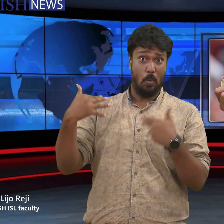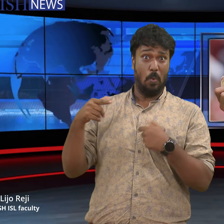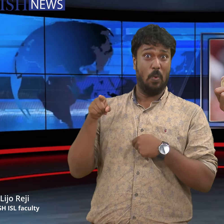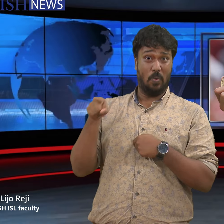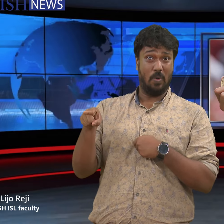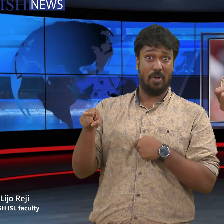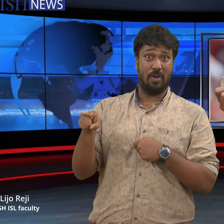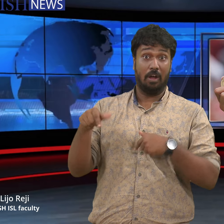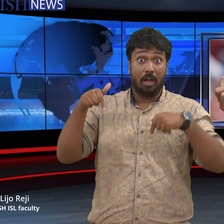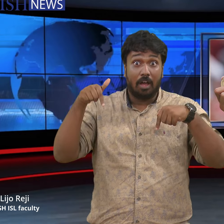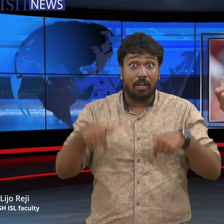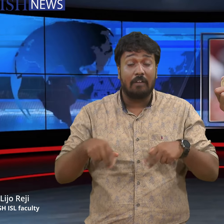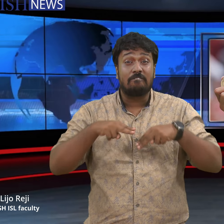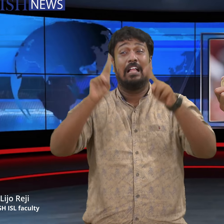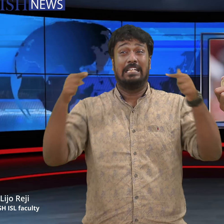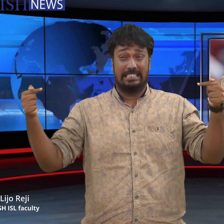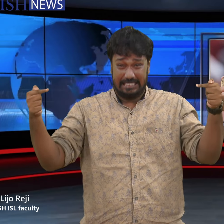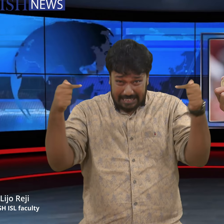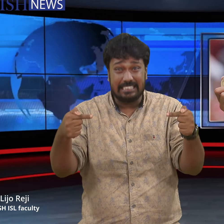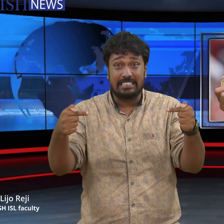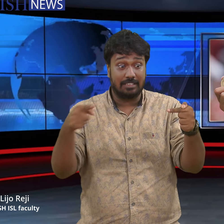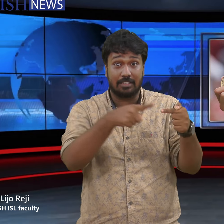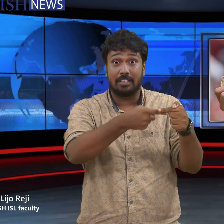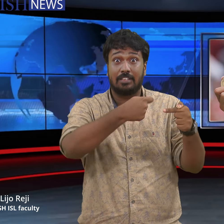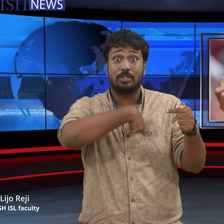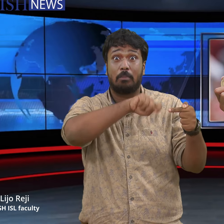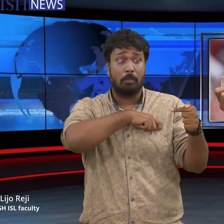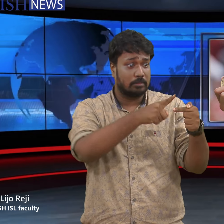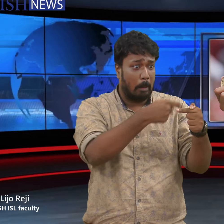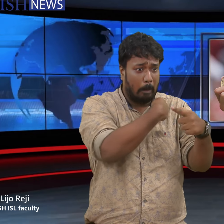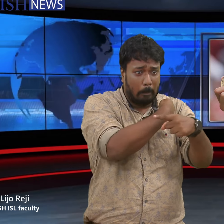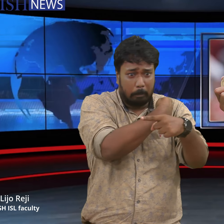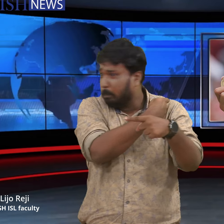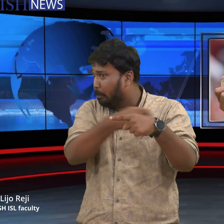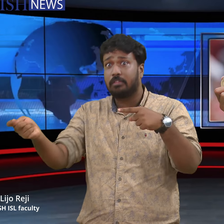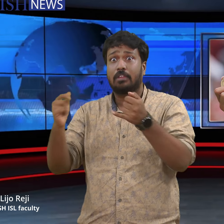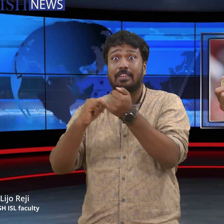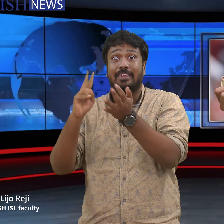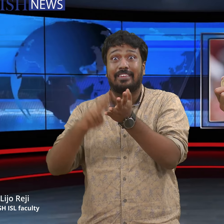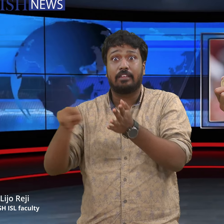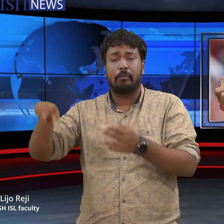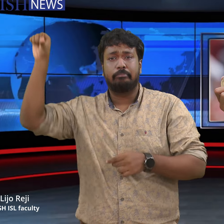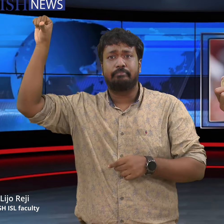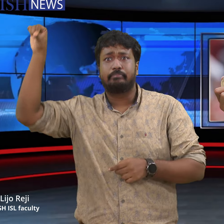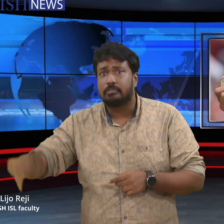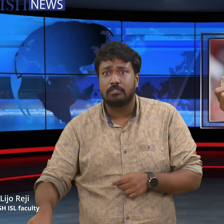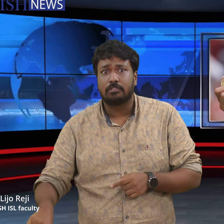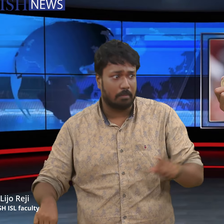the Wimbledon men's title at London. Czech player Babora Krasikova defeated Italian Jasmine